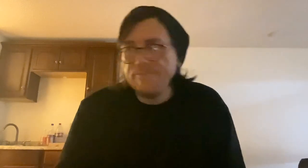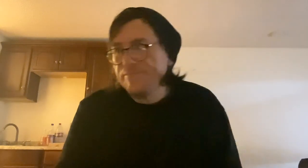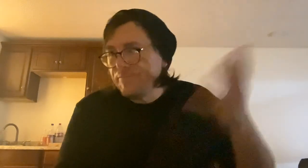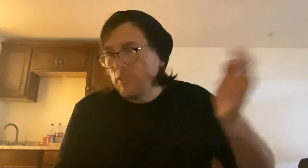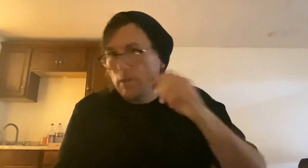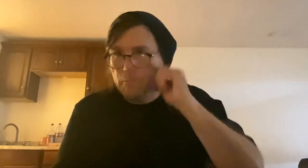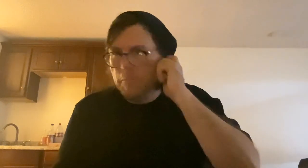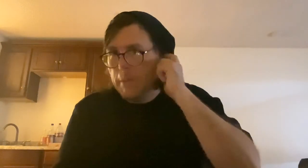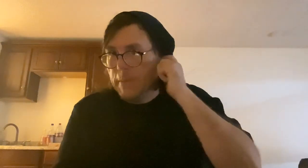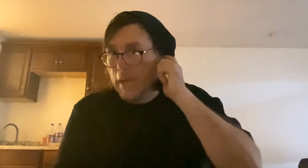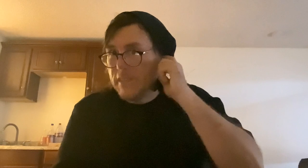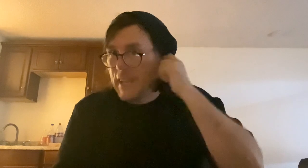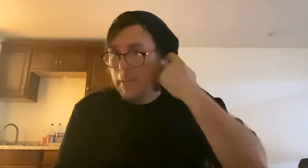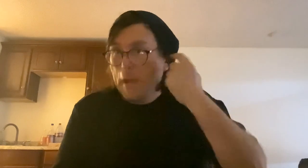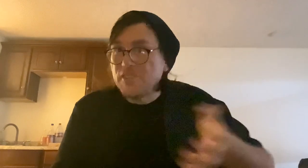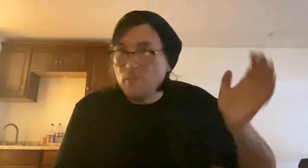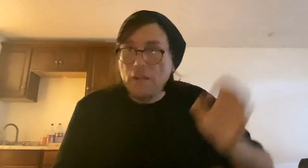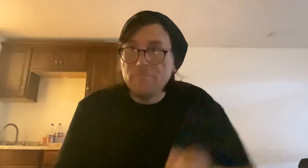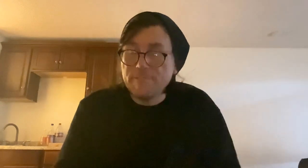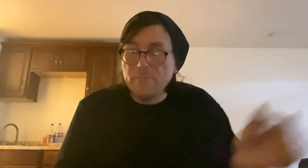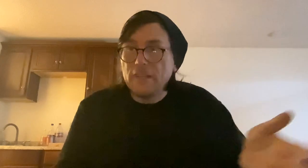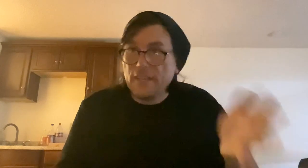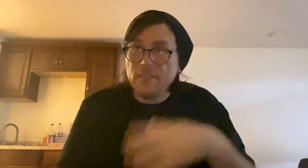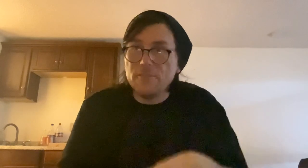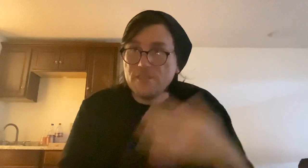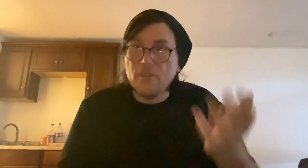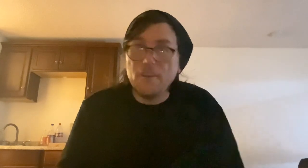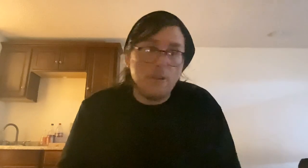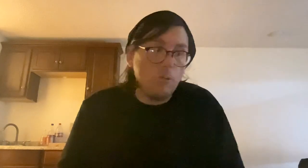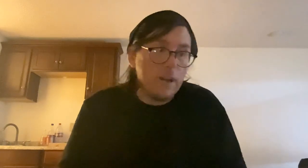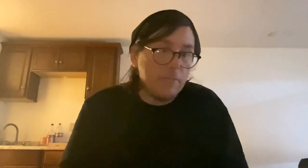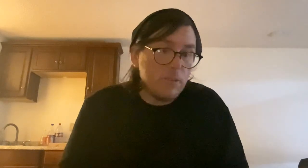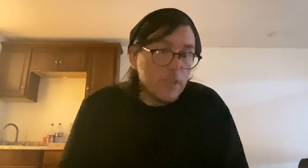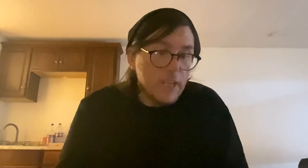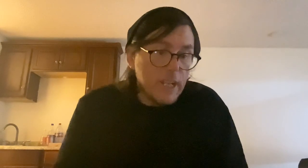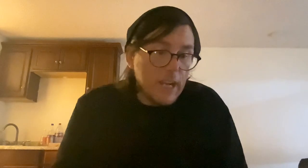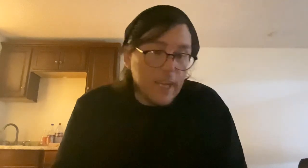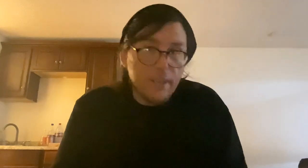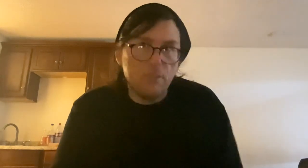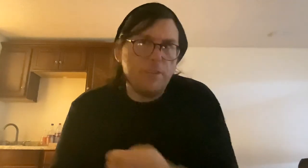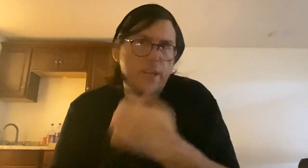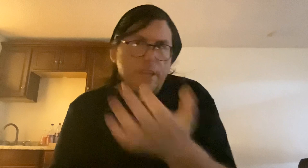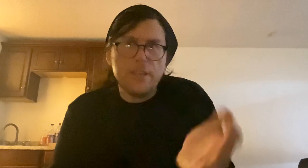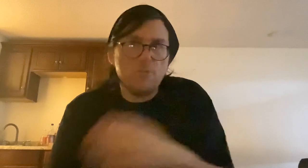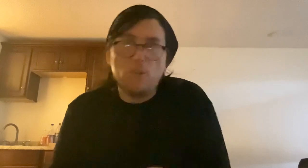you know, maybe they might send it back to you, but typically they'll just call you or whatever and notify yes or no.